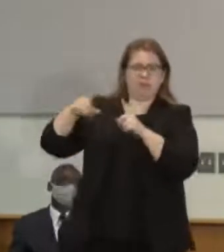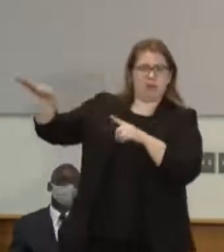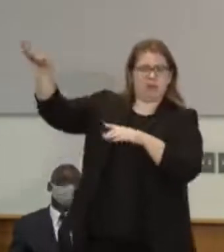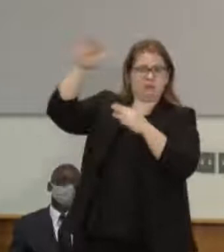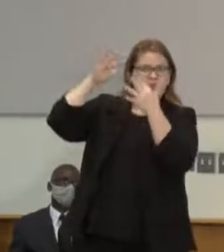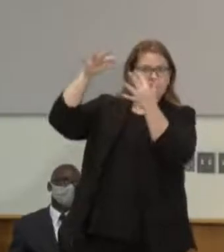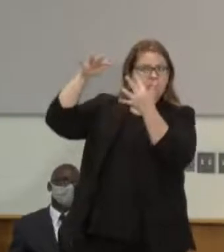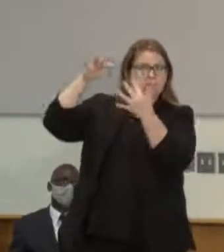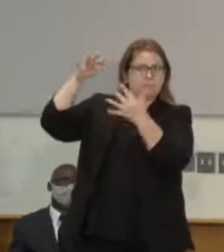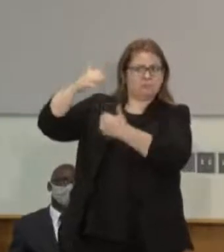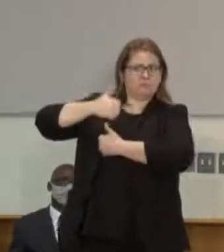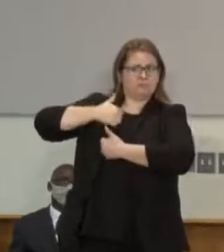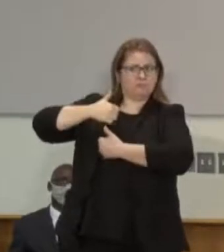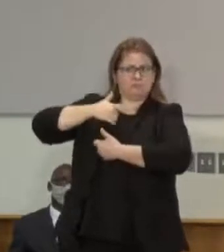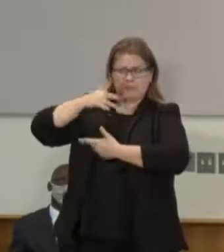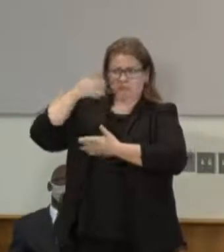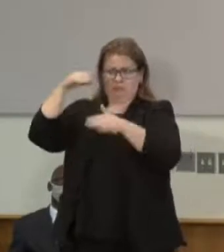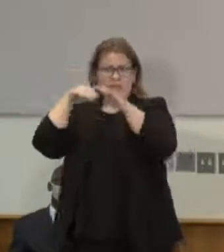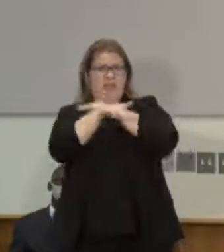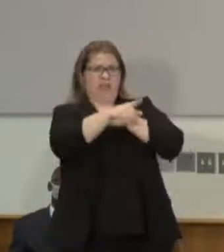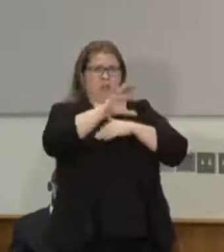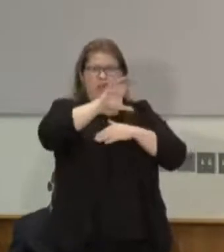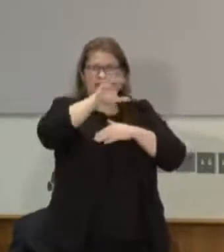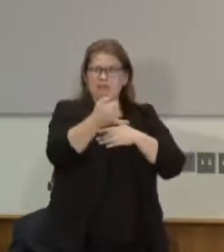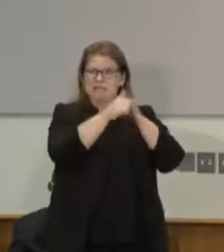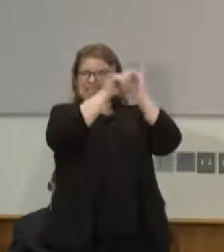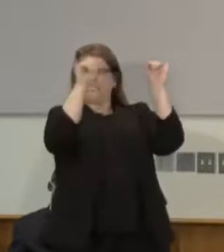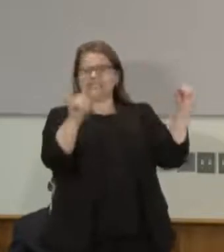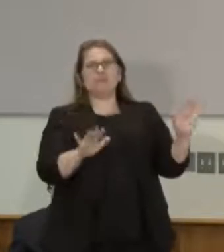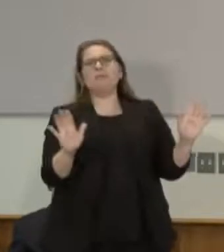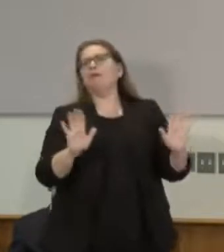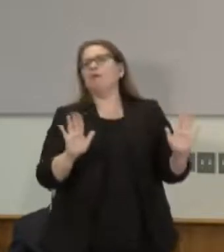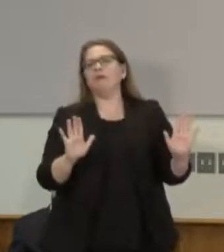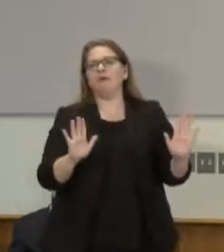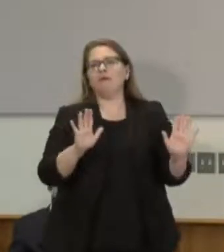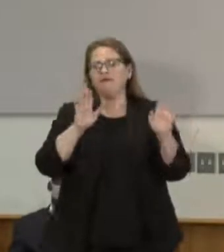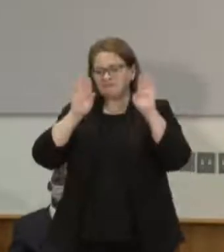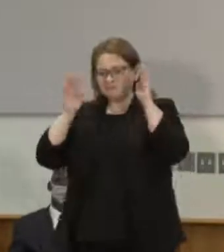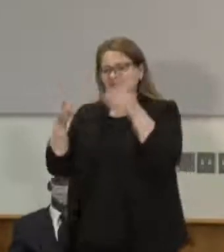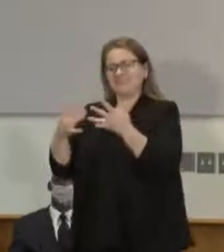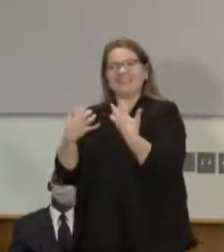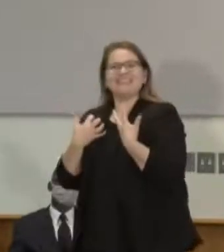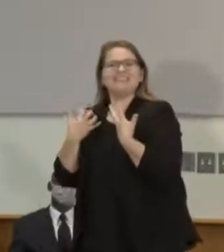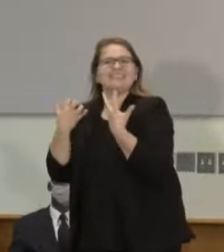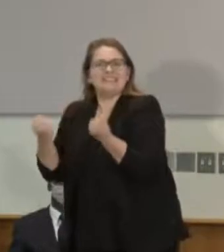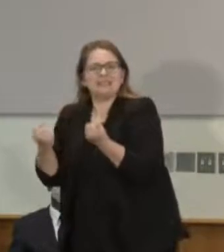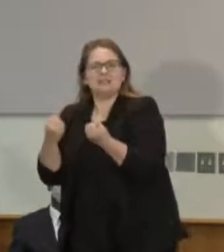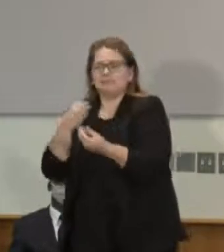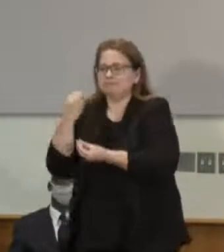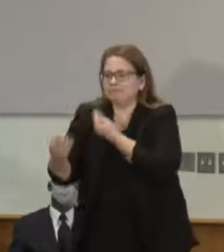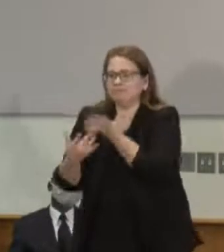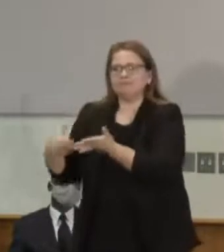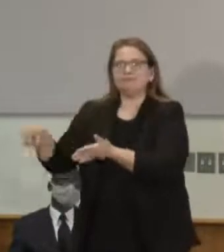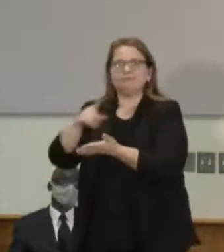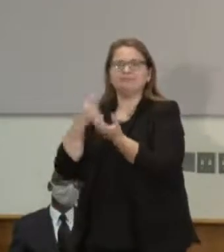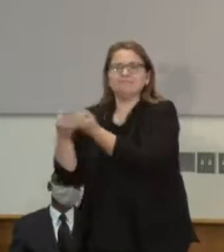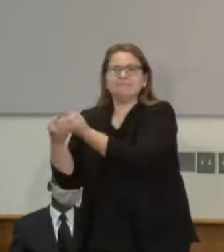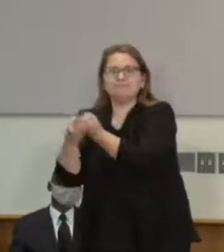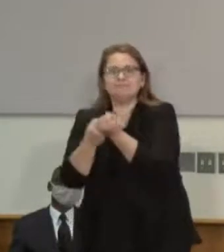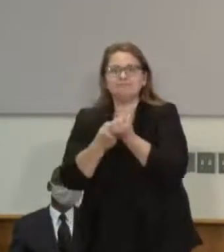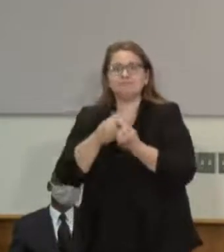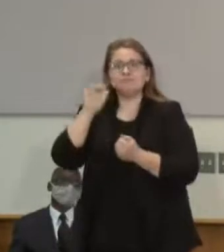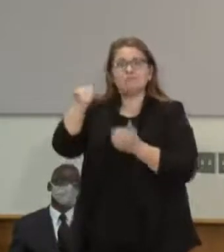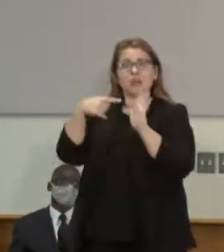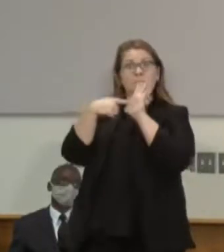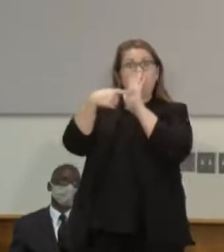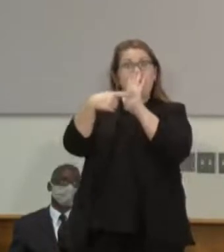them in that situation, we put them on a path to healing. That model was alien to people and there was the belief, oh, you're letting them